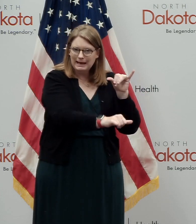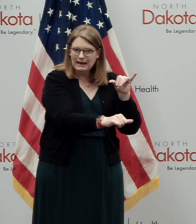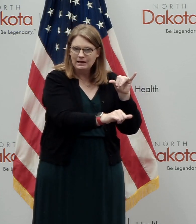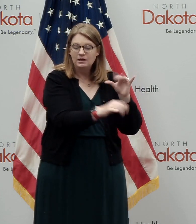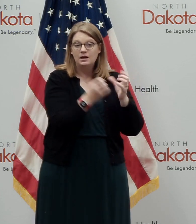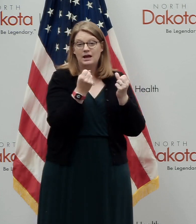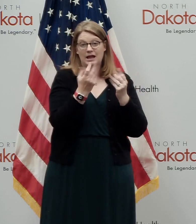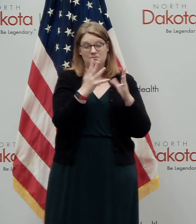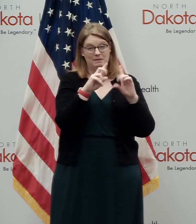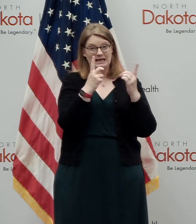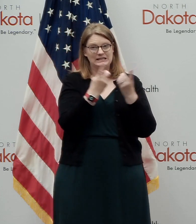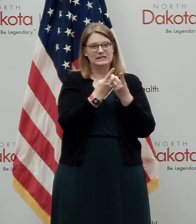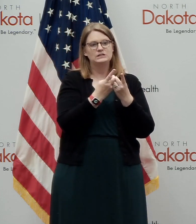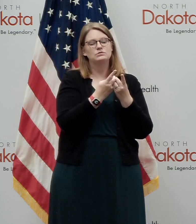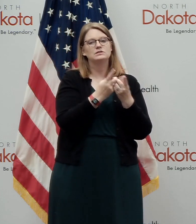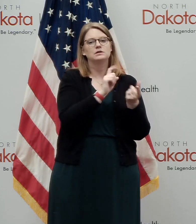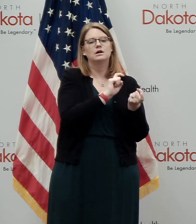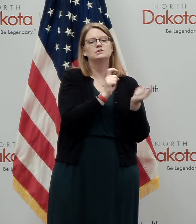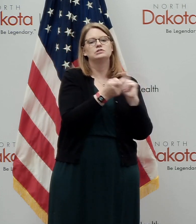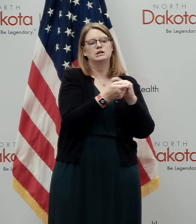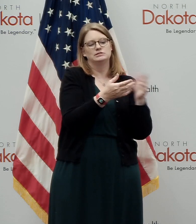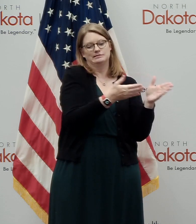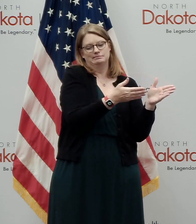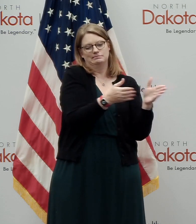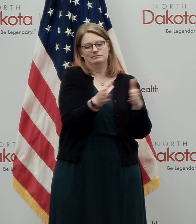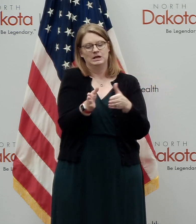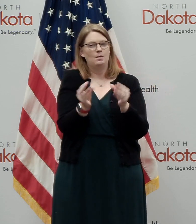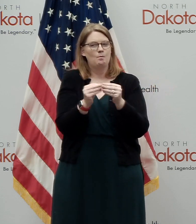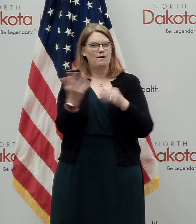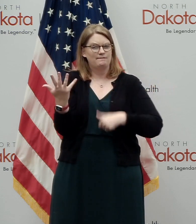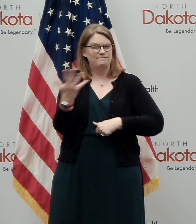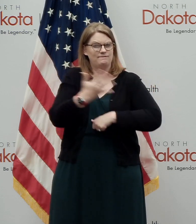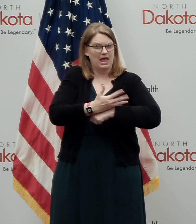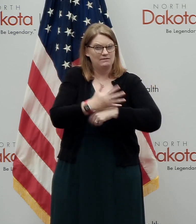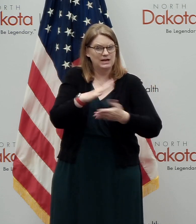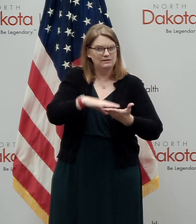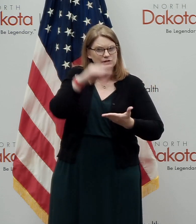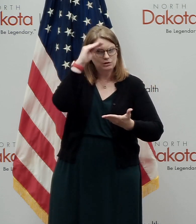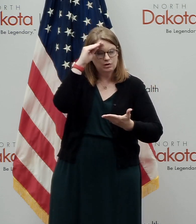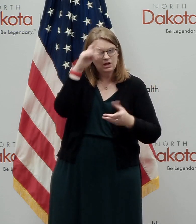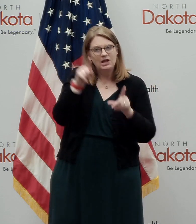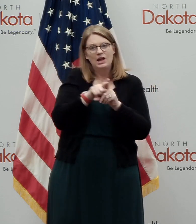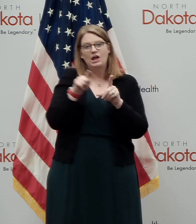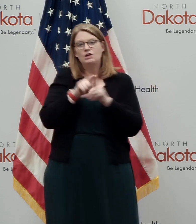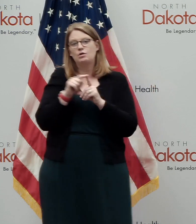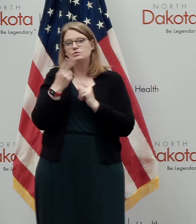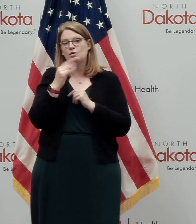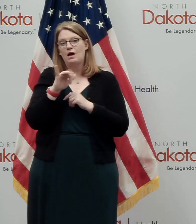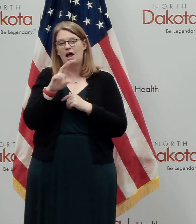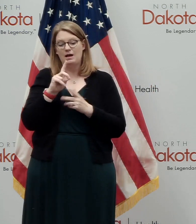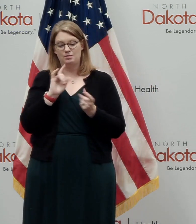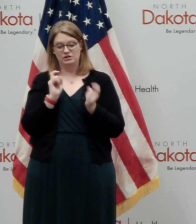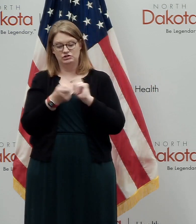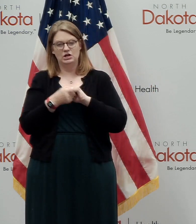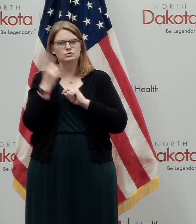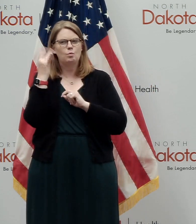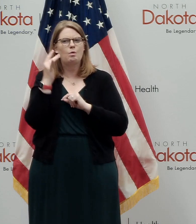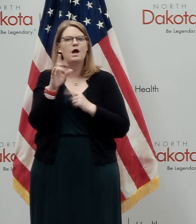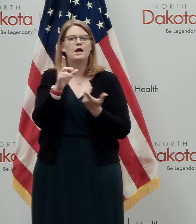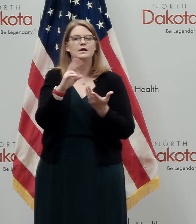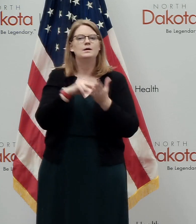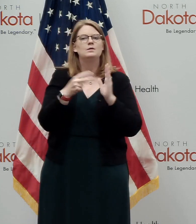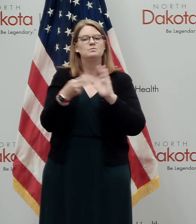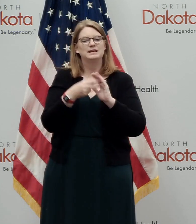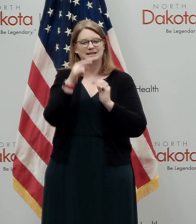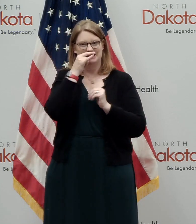districts are moving towards more five-day learning as opposed to hybrid as a way to reduce transmissible moments by having kids in their